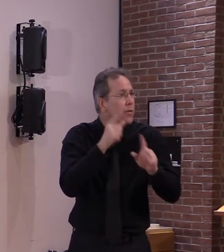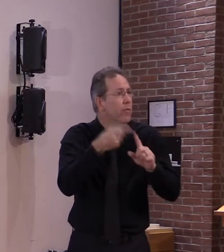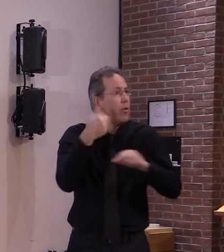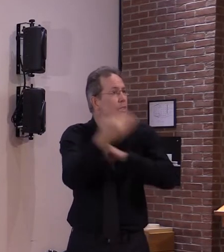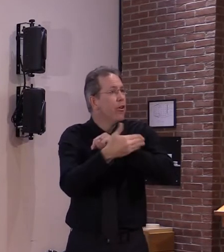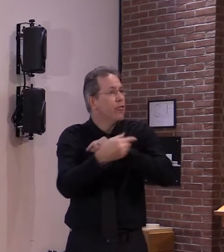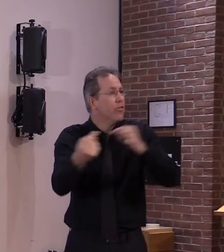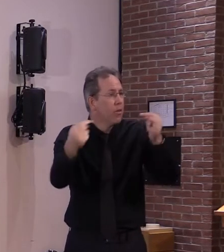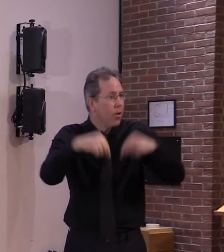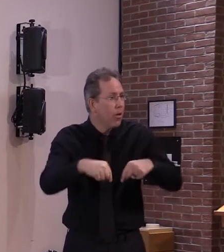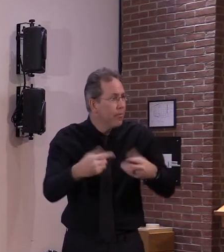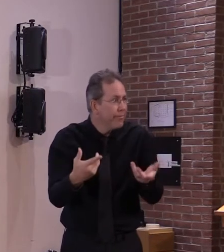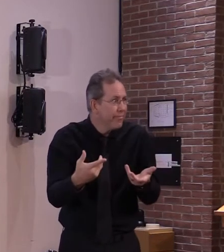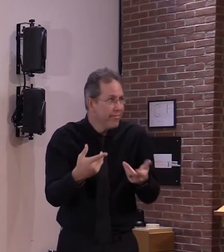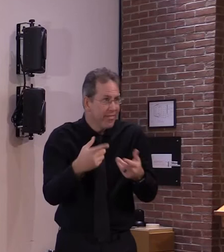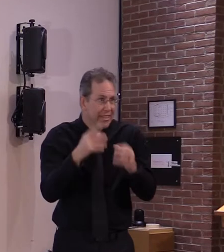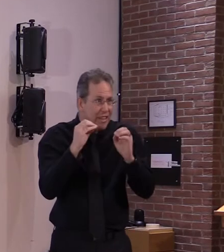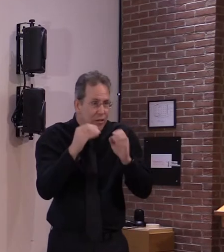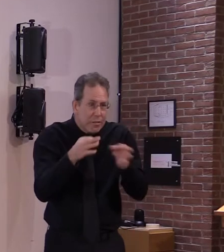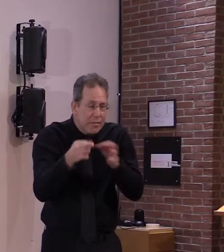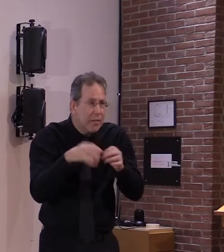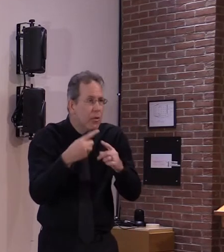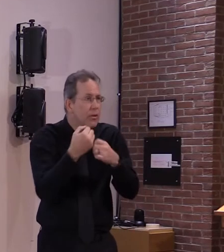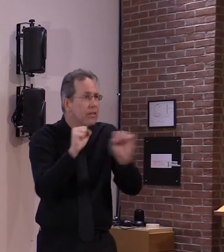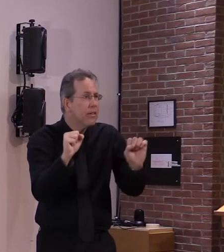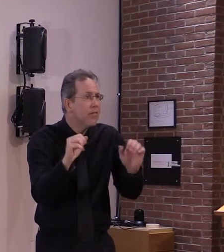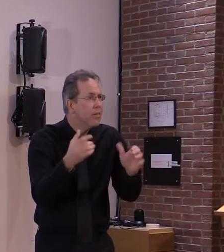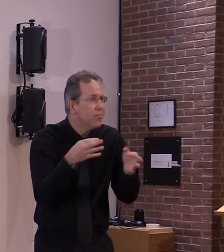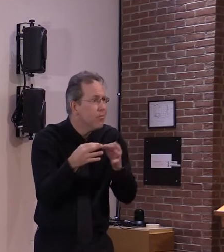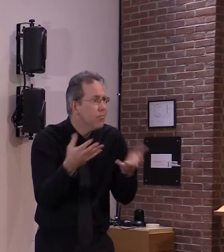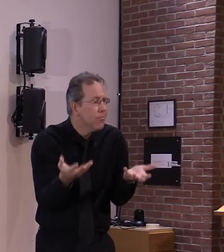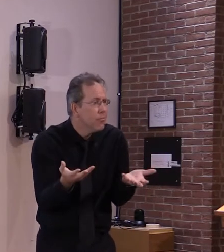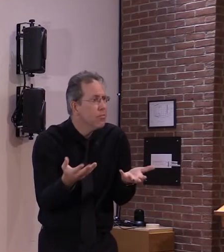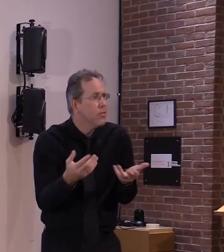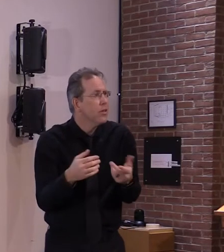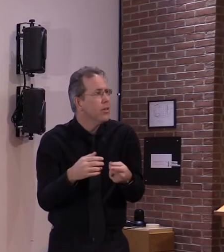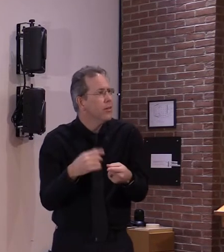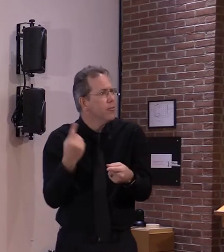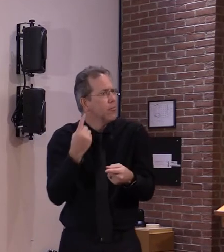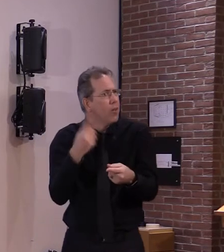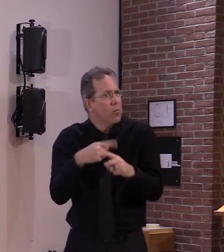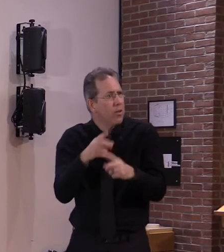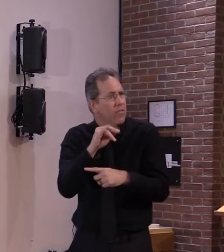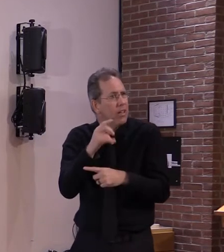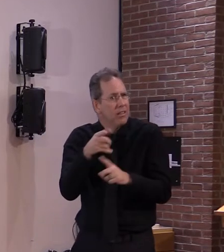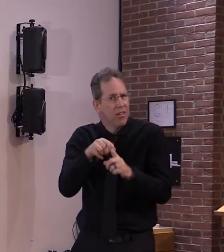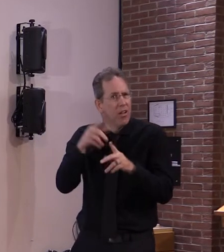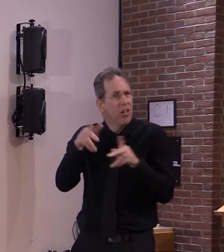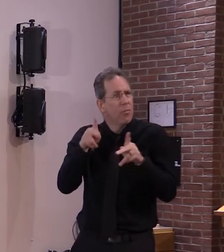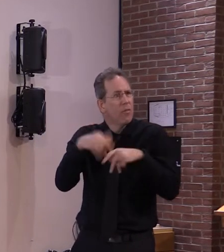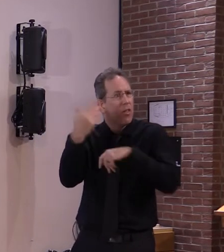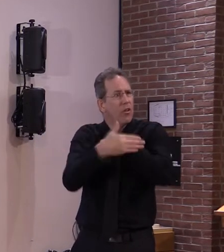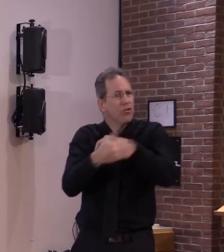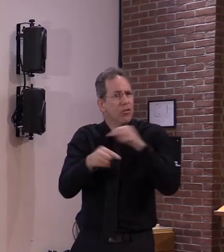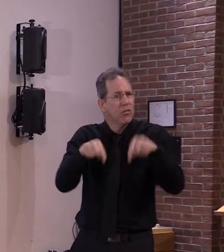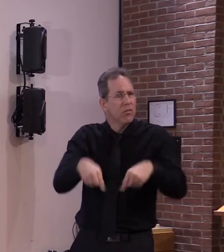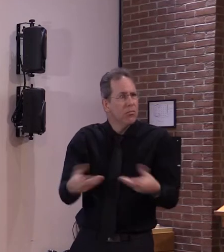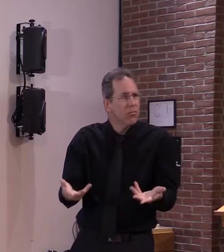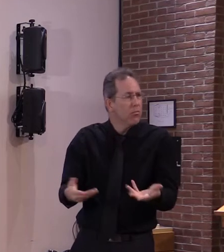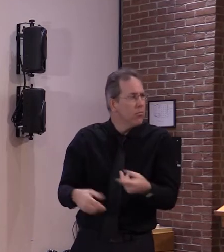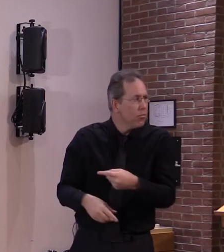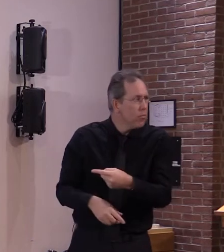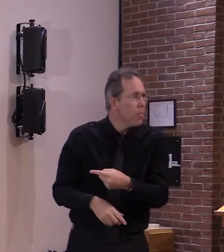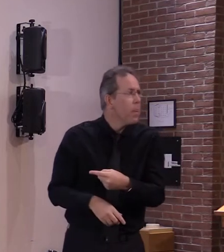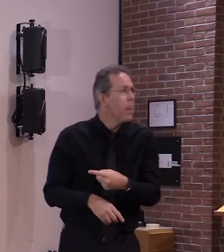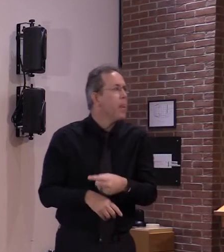community to make sure that they that they're vaccinated as well yeah the simple answer is yes um